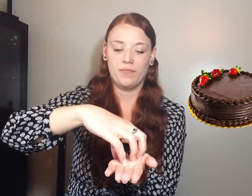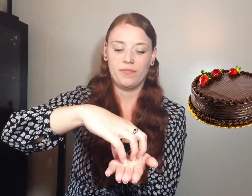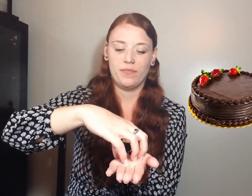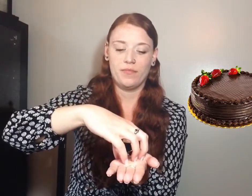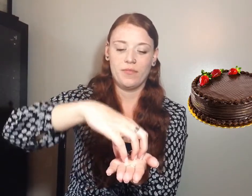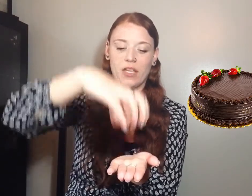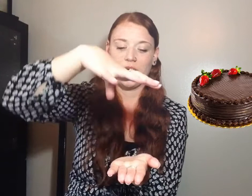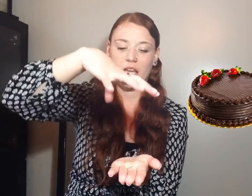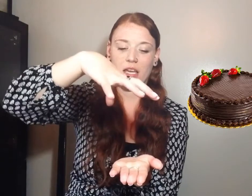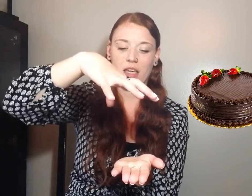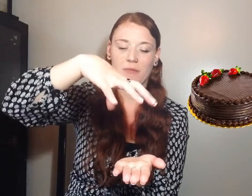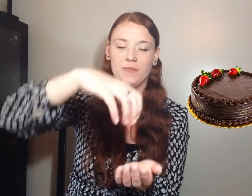Cake.